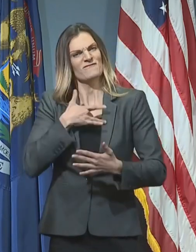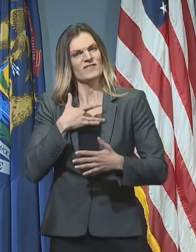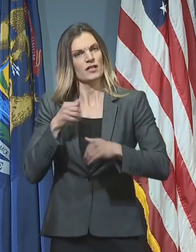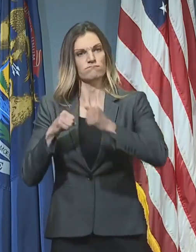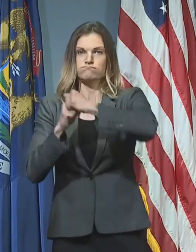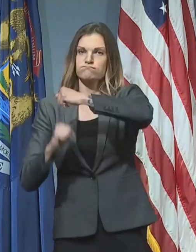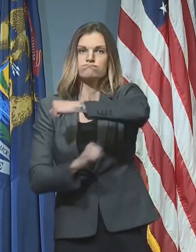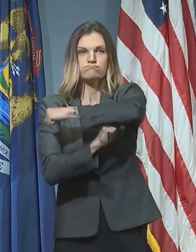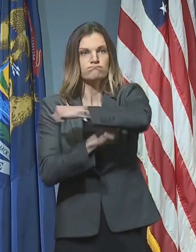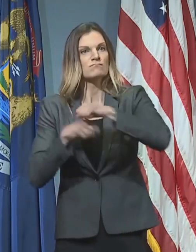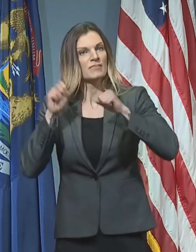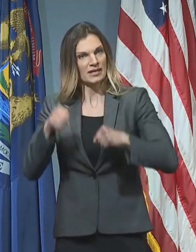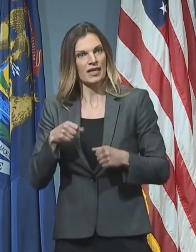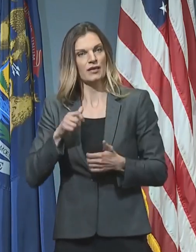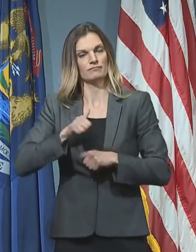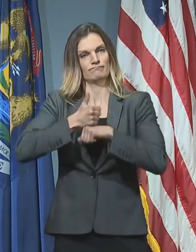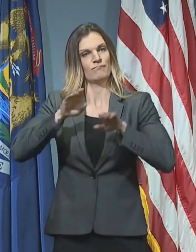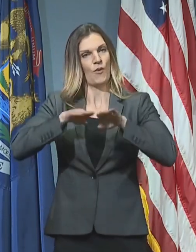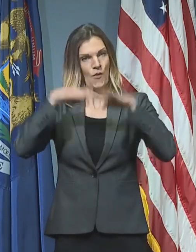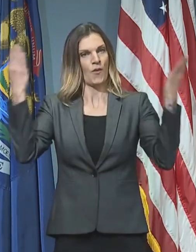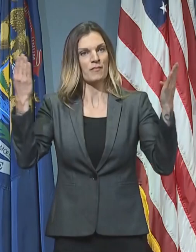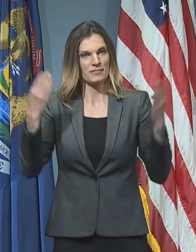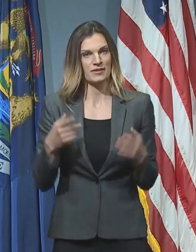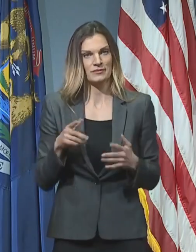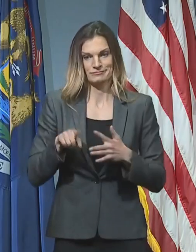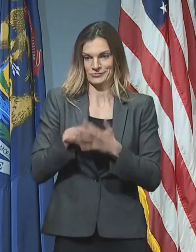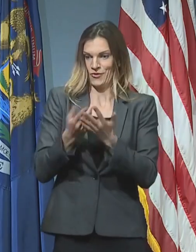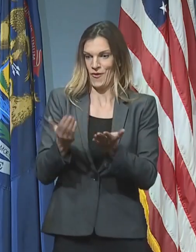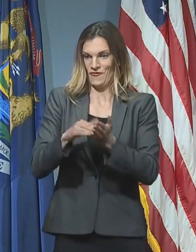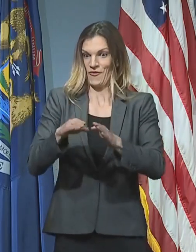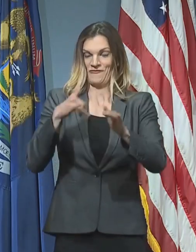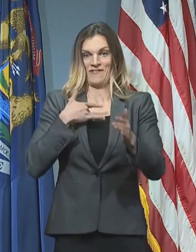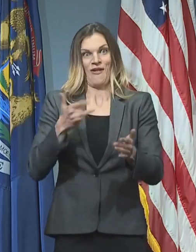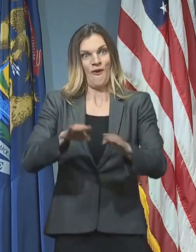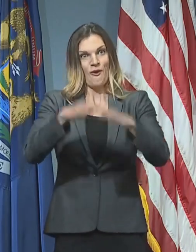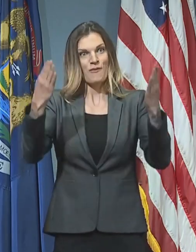For them, their employees, as they restart their operations, it's been a great program for us.